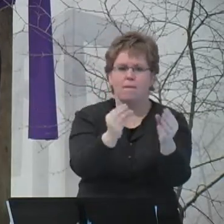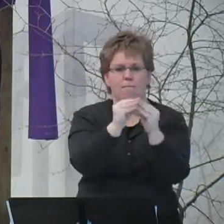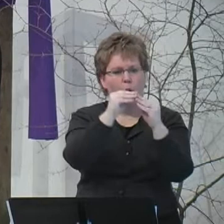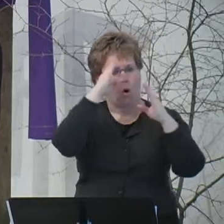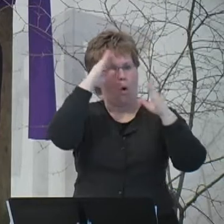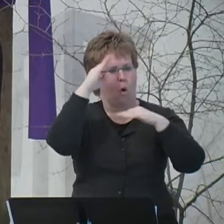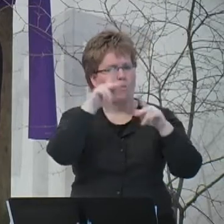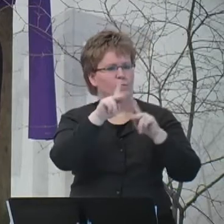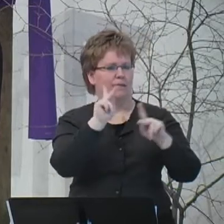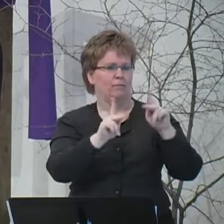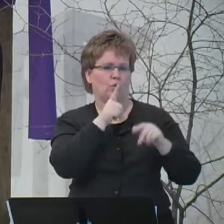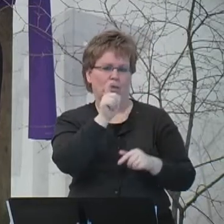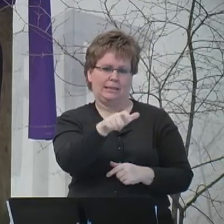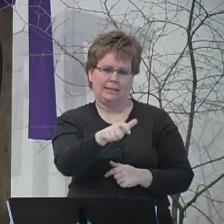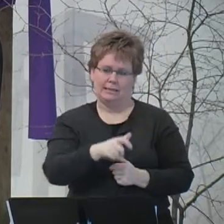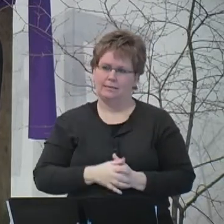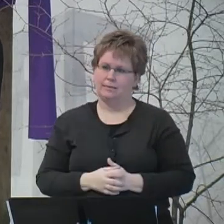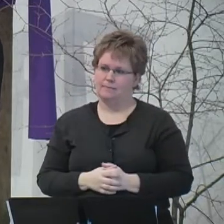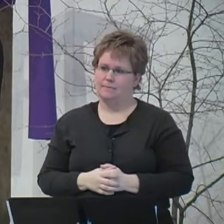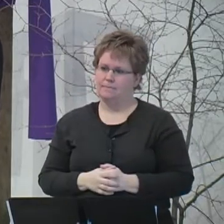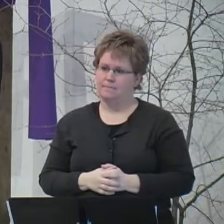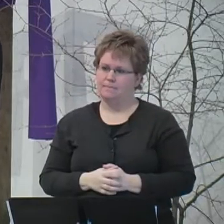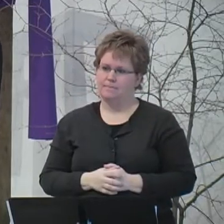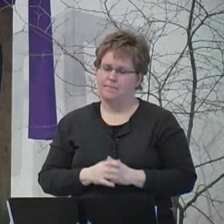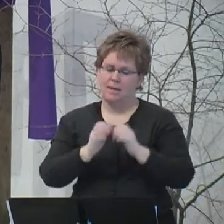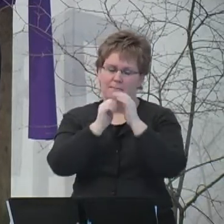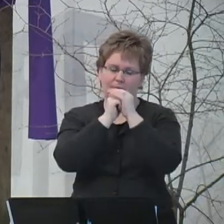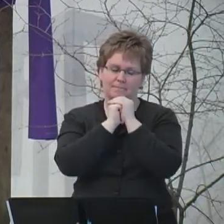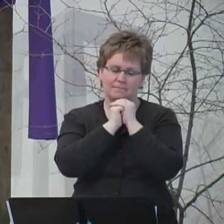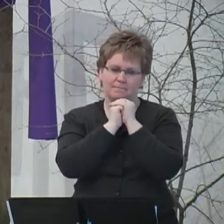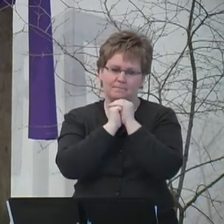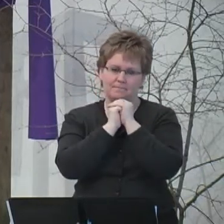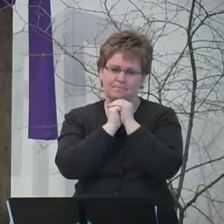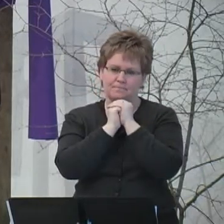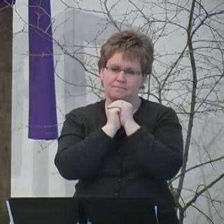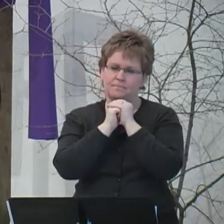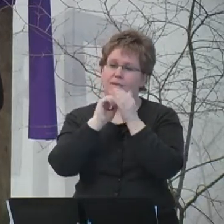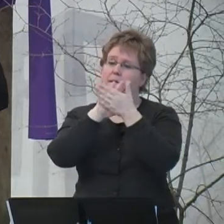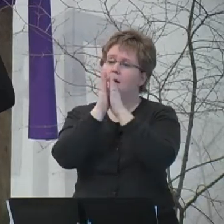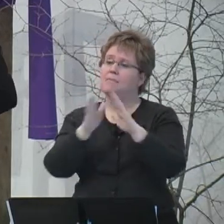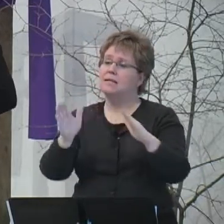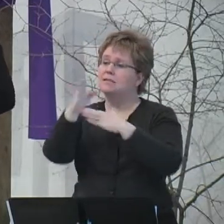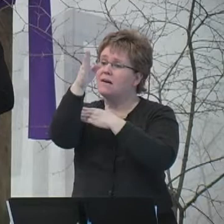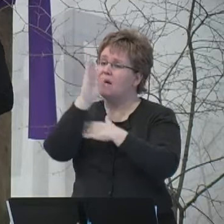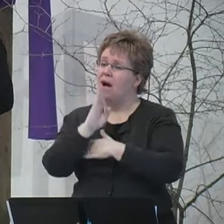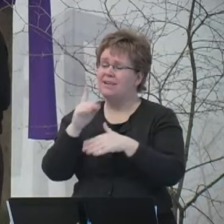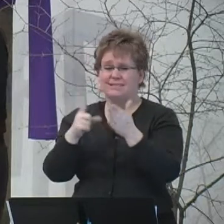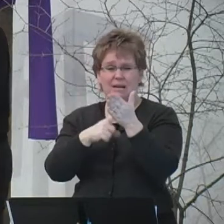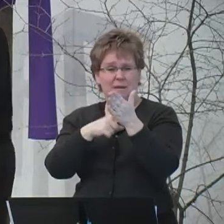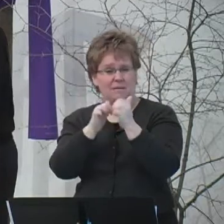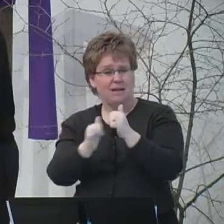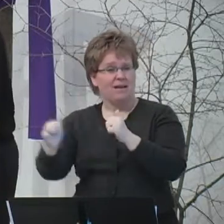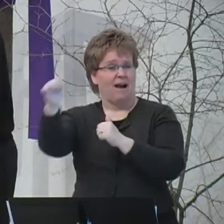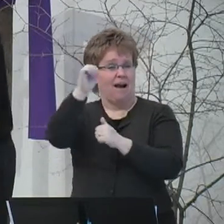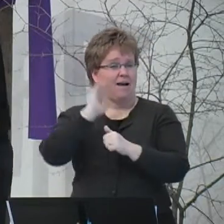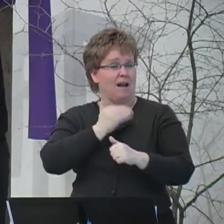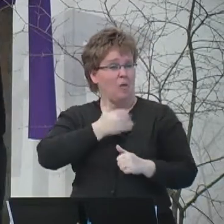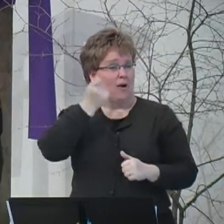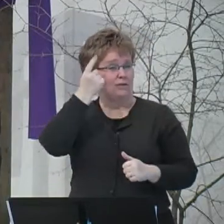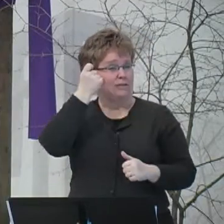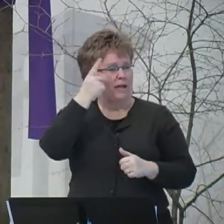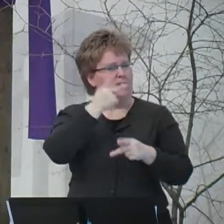those who are in need. Amen. Now may the peace of God that passes our human understanding